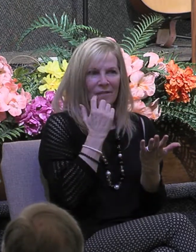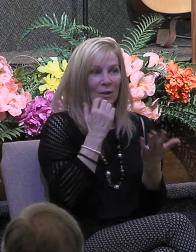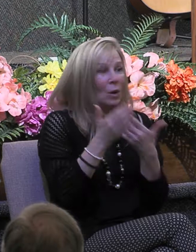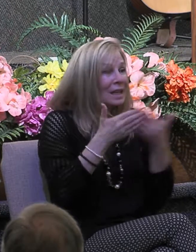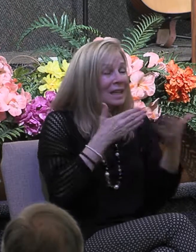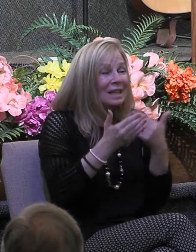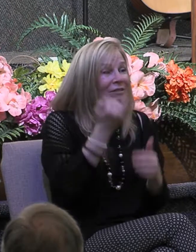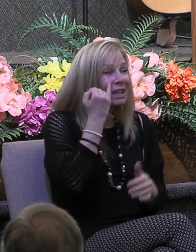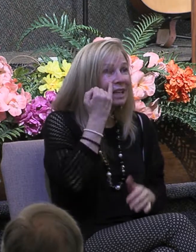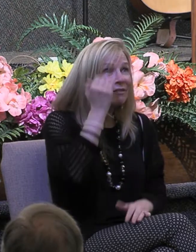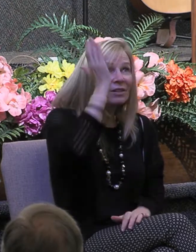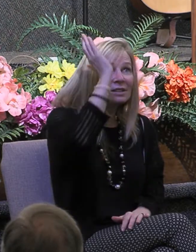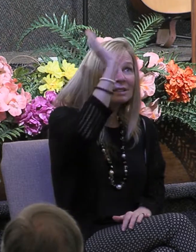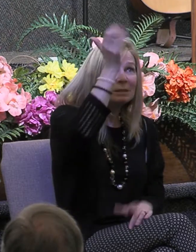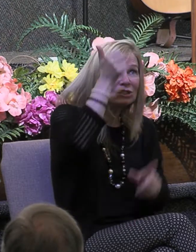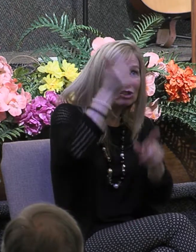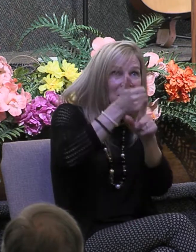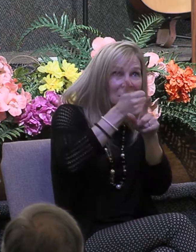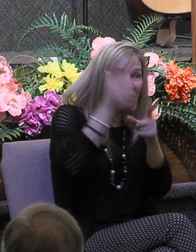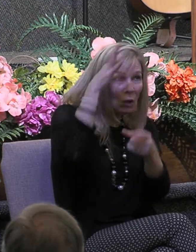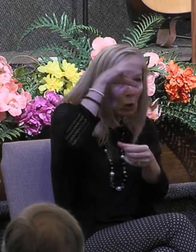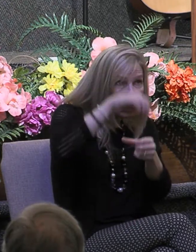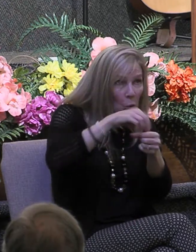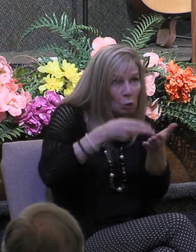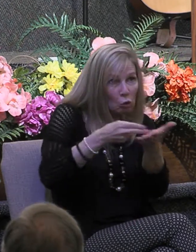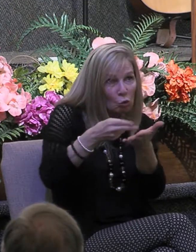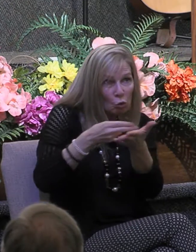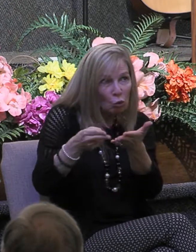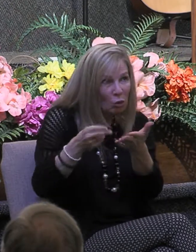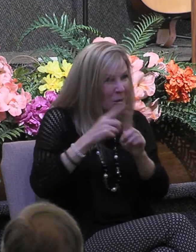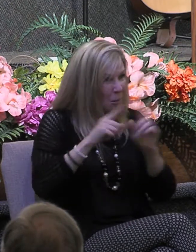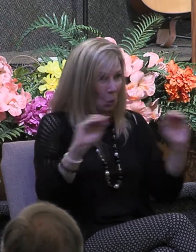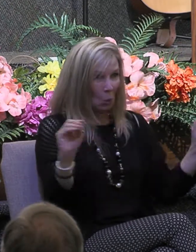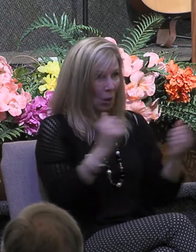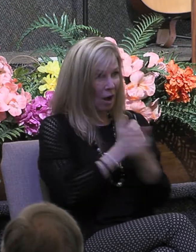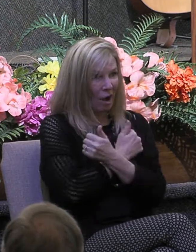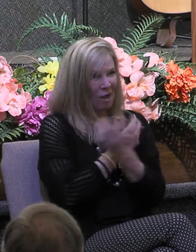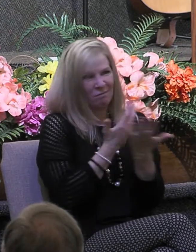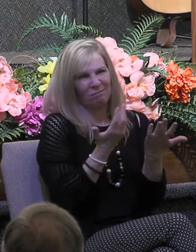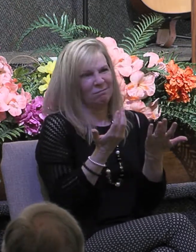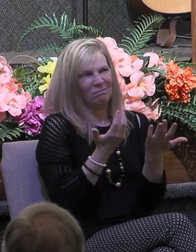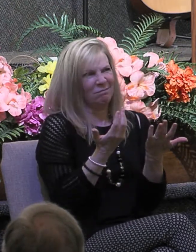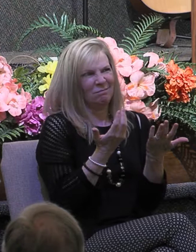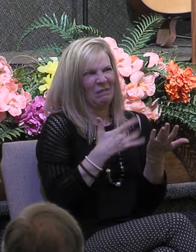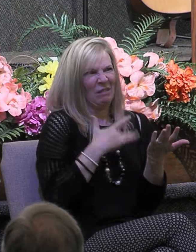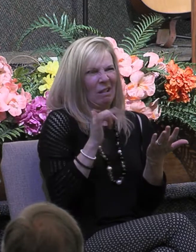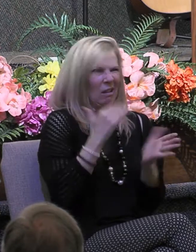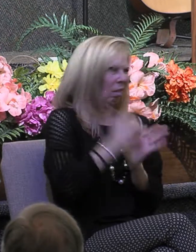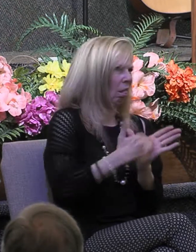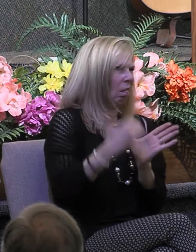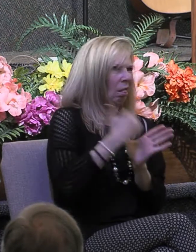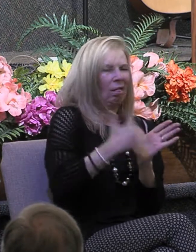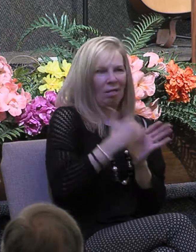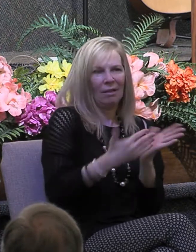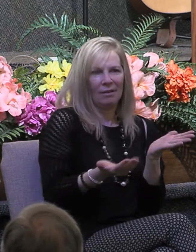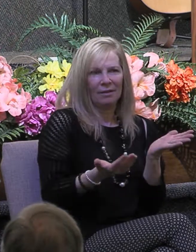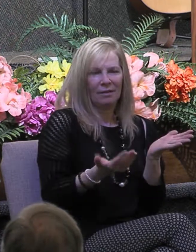speaking this is such an important issue for all of us to learn for those who have been